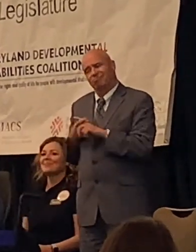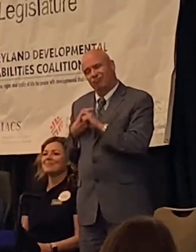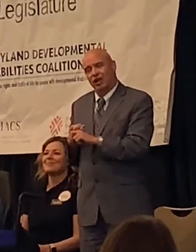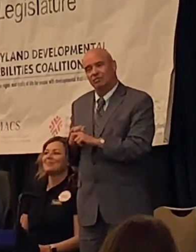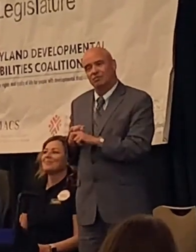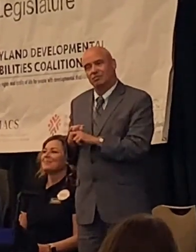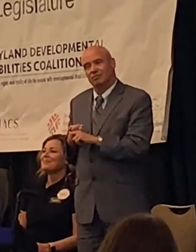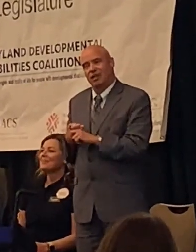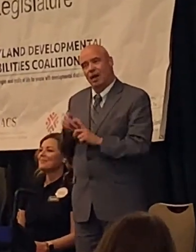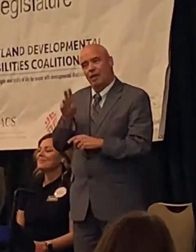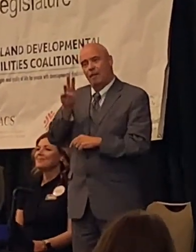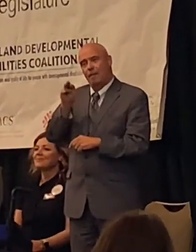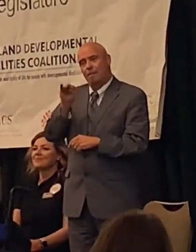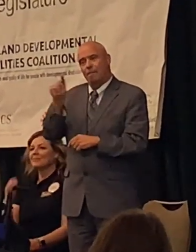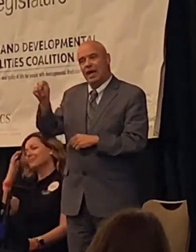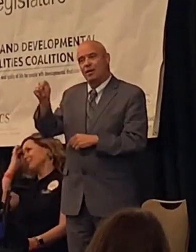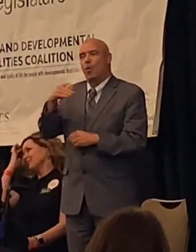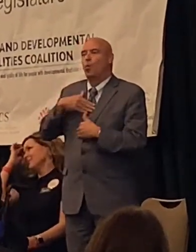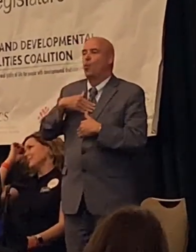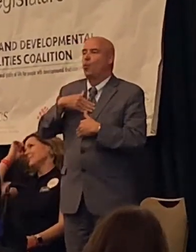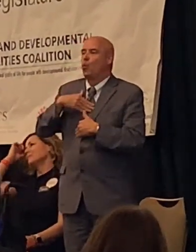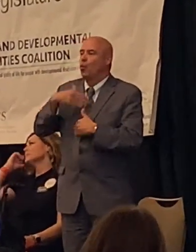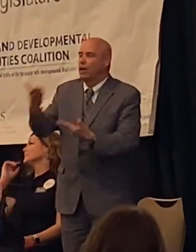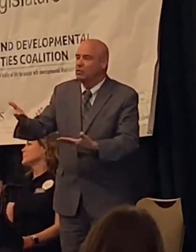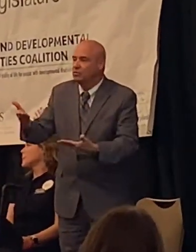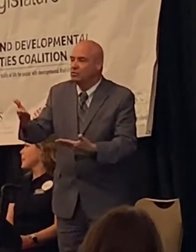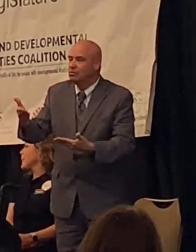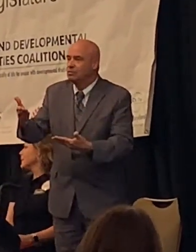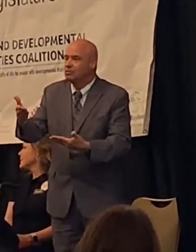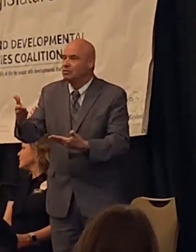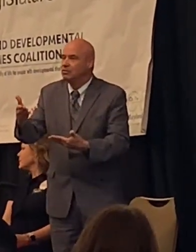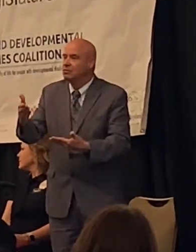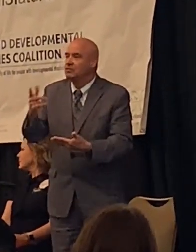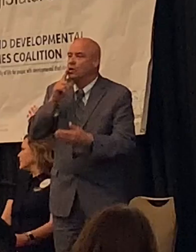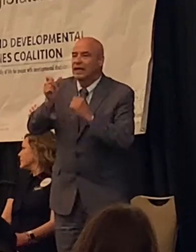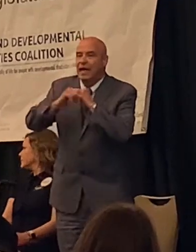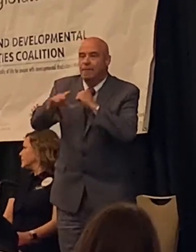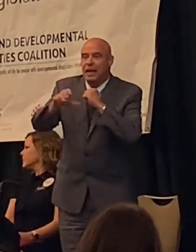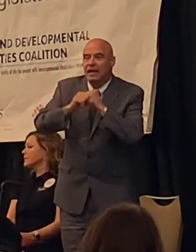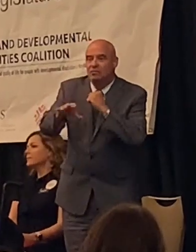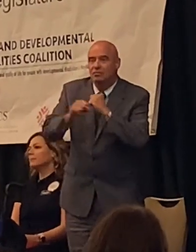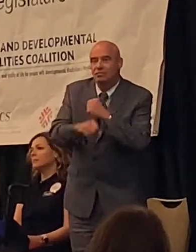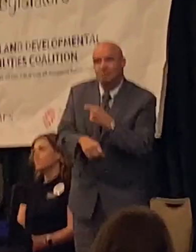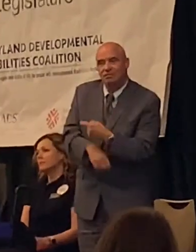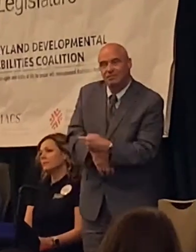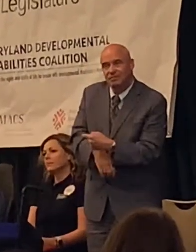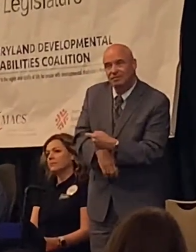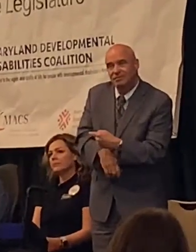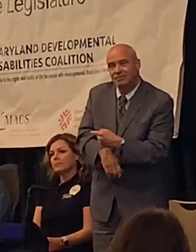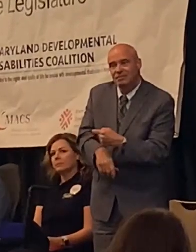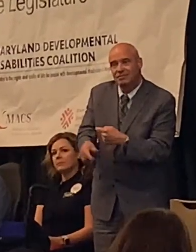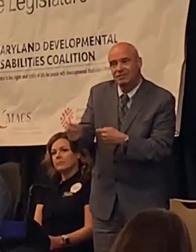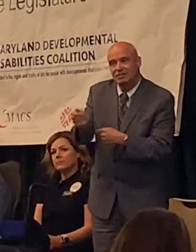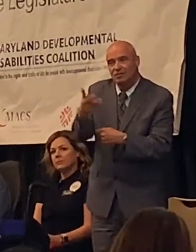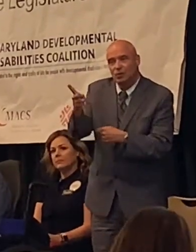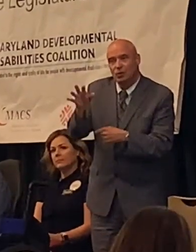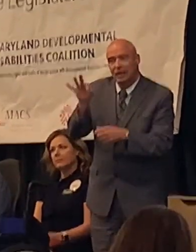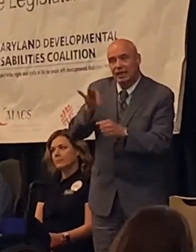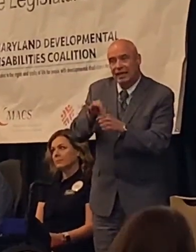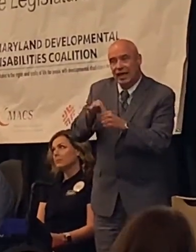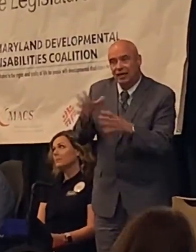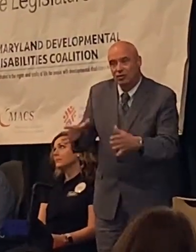and that was willing to give a campaign and give a couple candidates